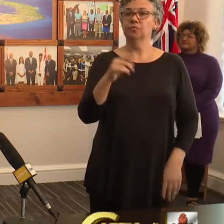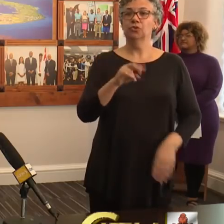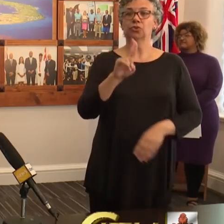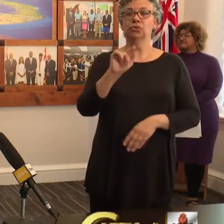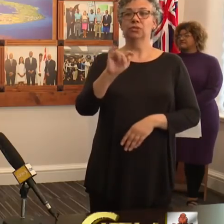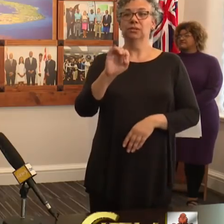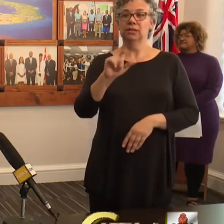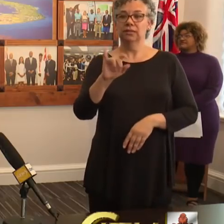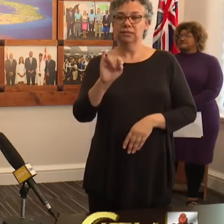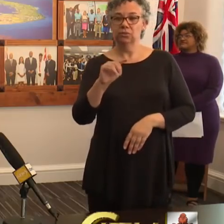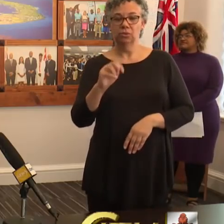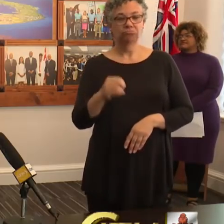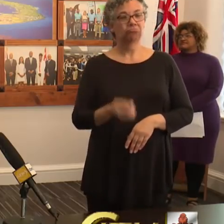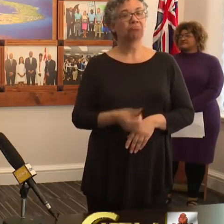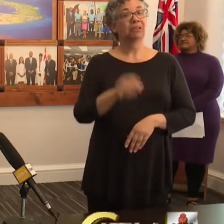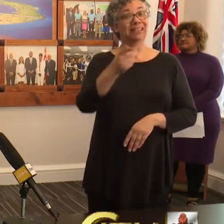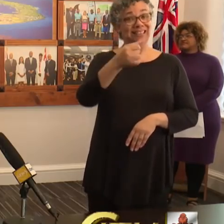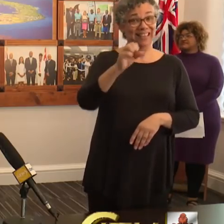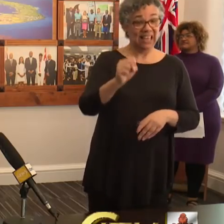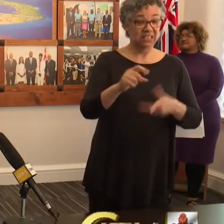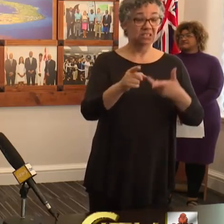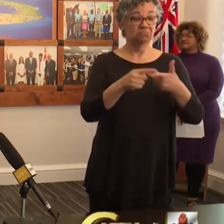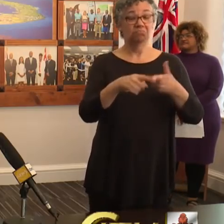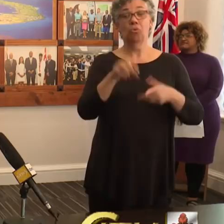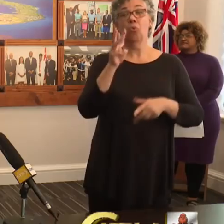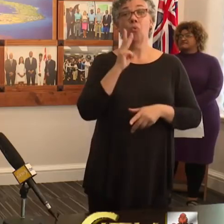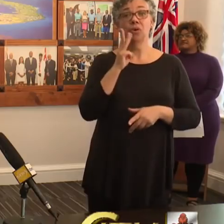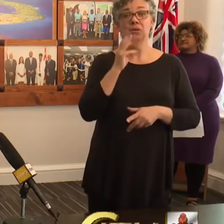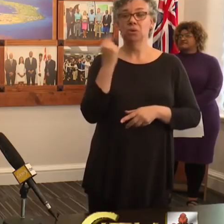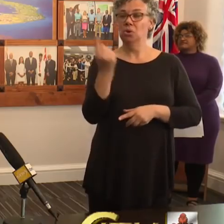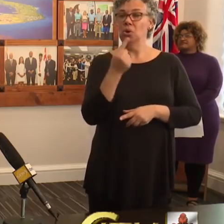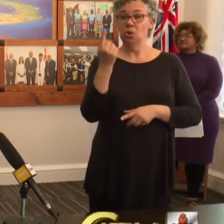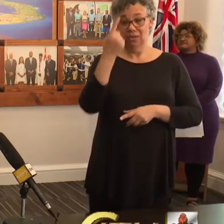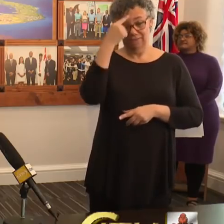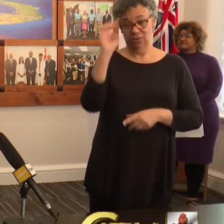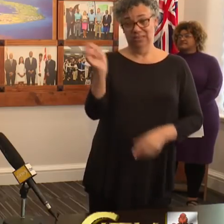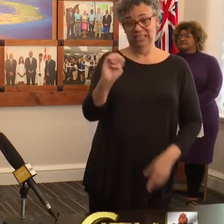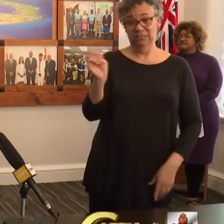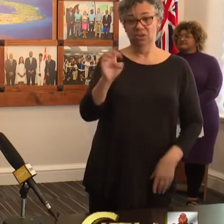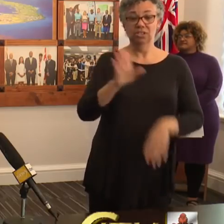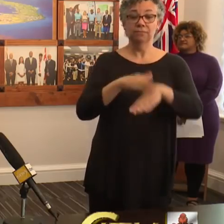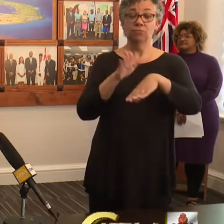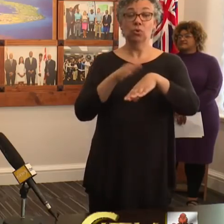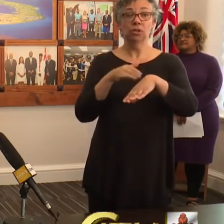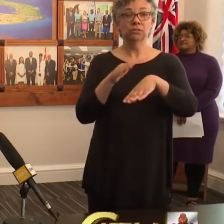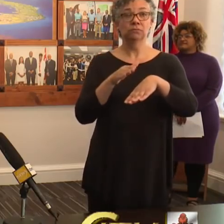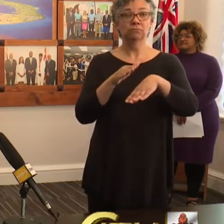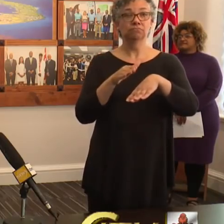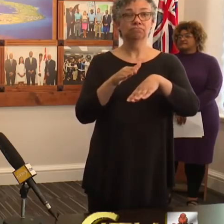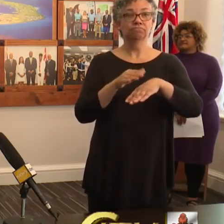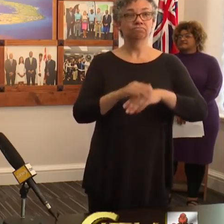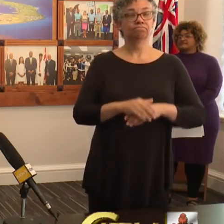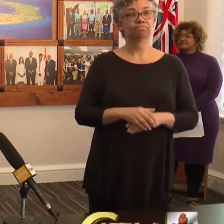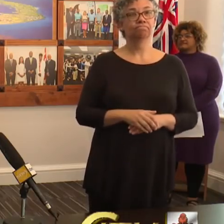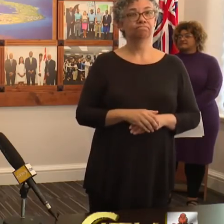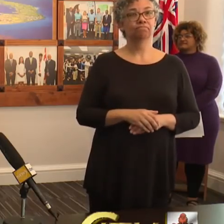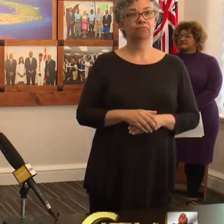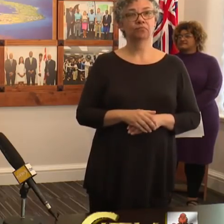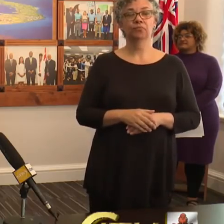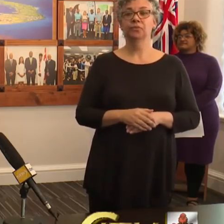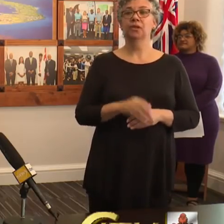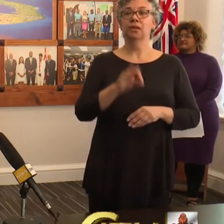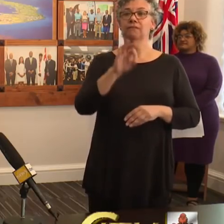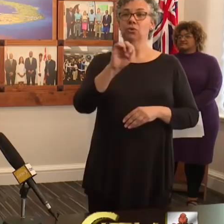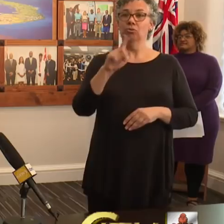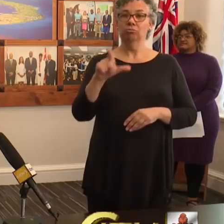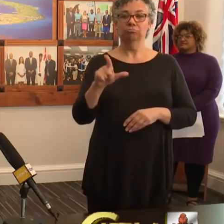companies, gas and water, they are also only available for emergency call-outs. Fuel distributors,